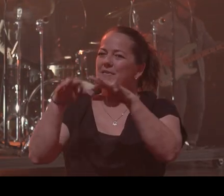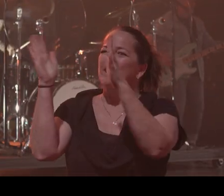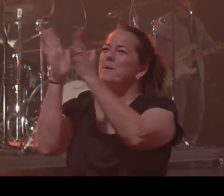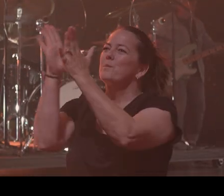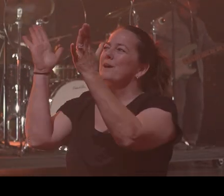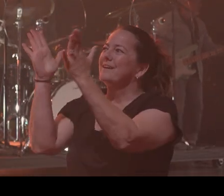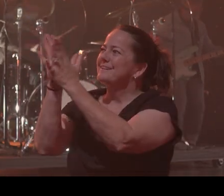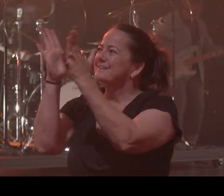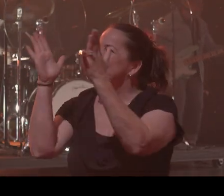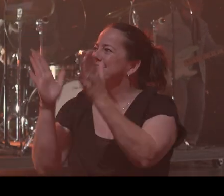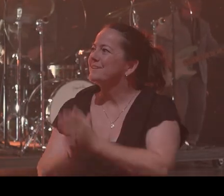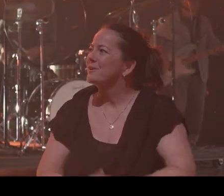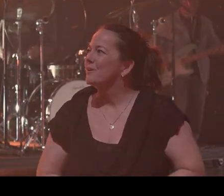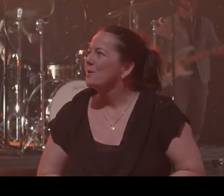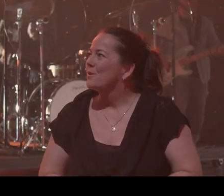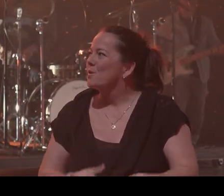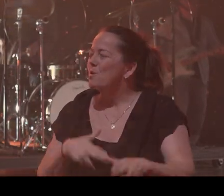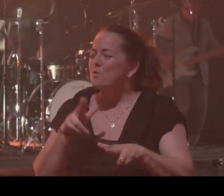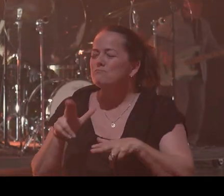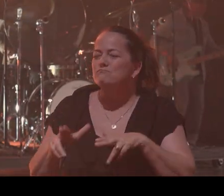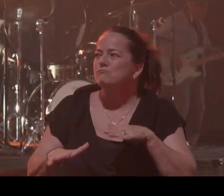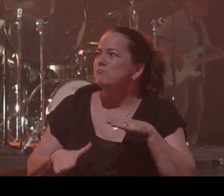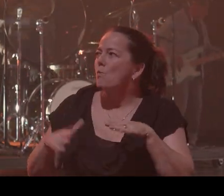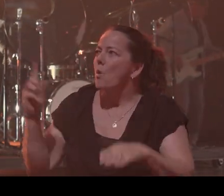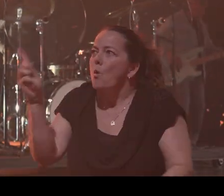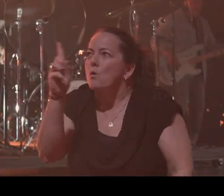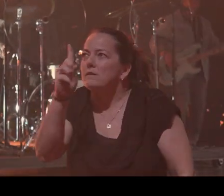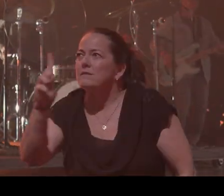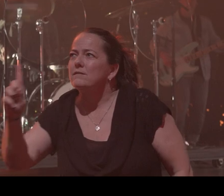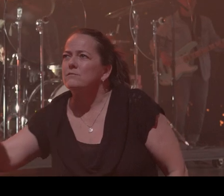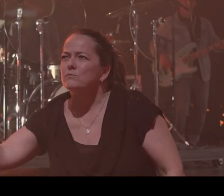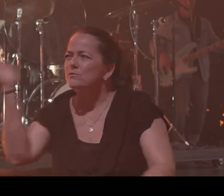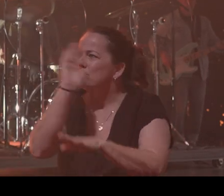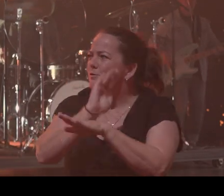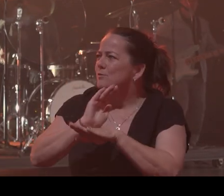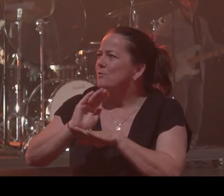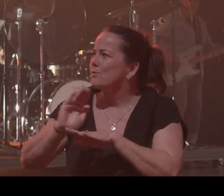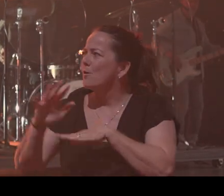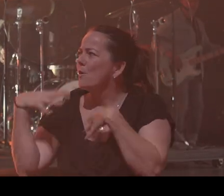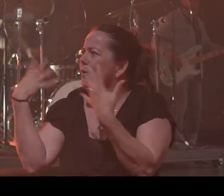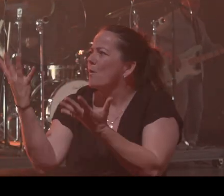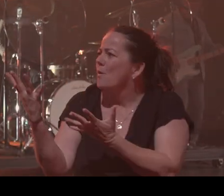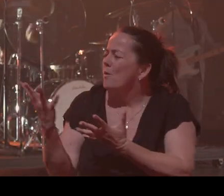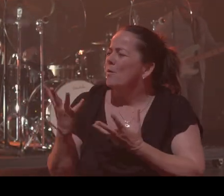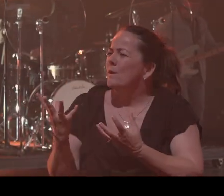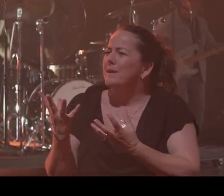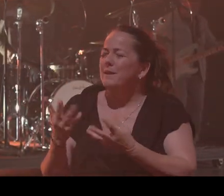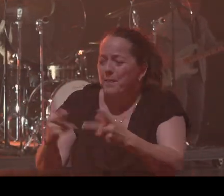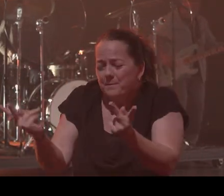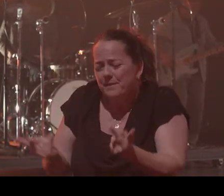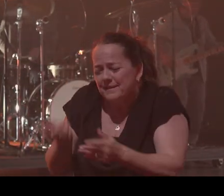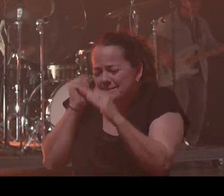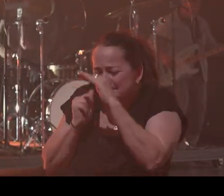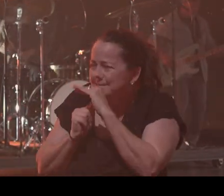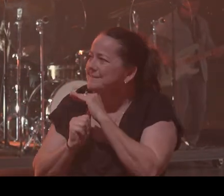dream into the night, wanting a place to hide this weary soul,